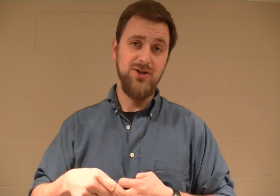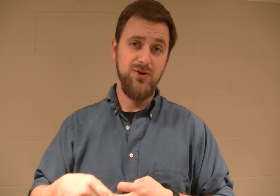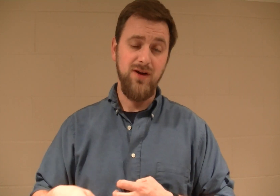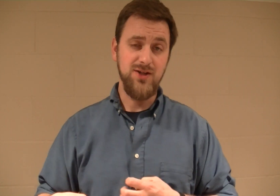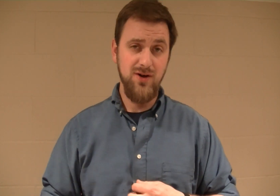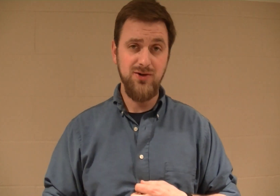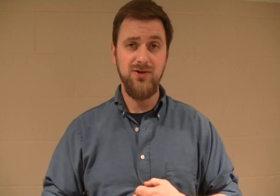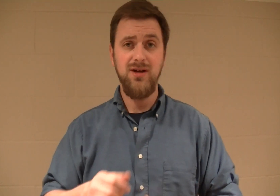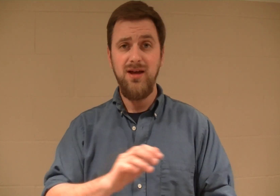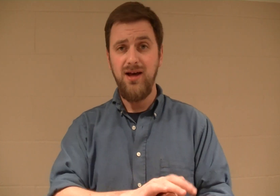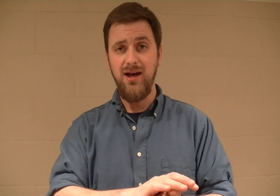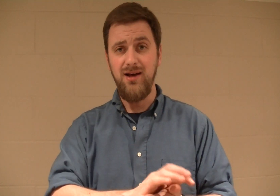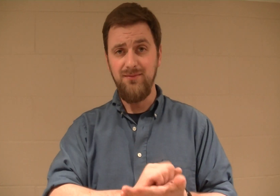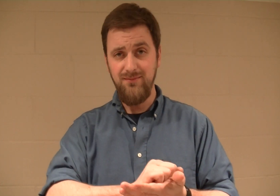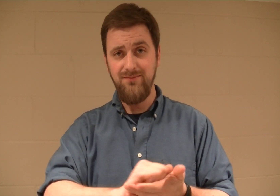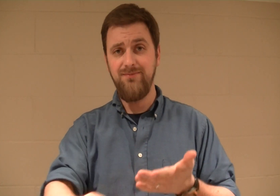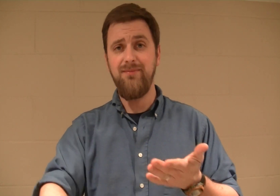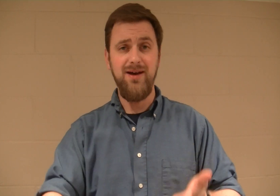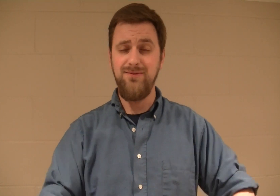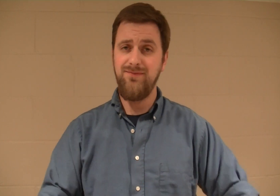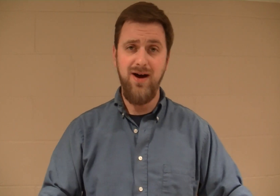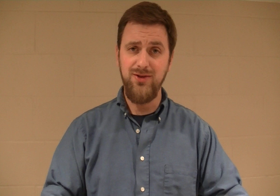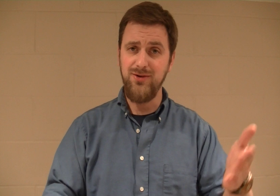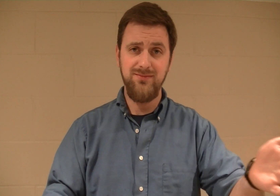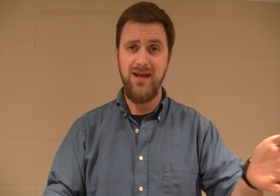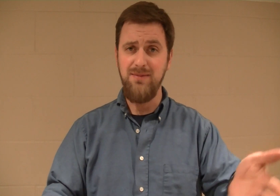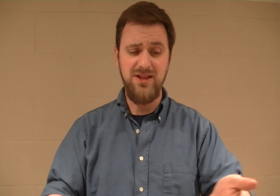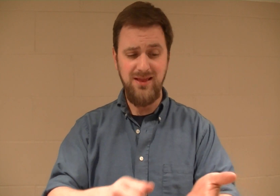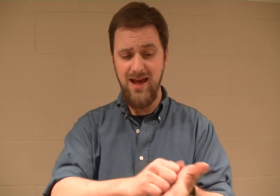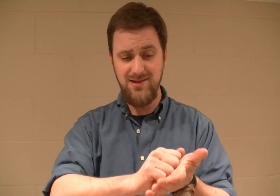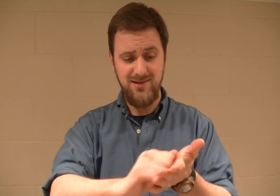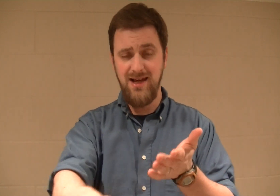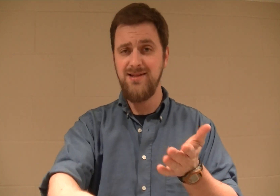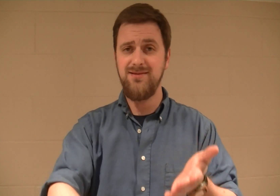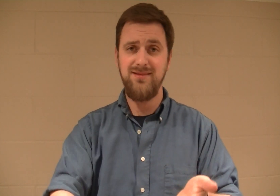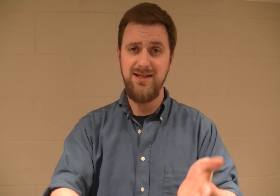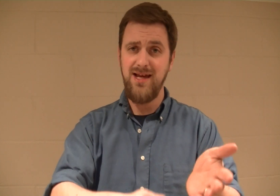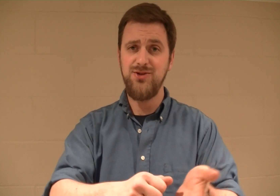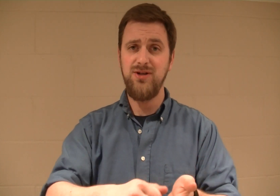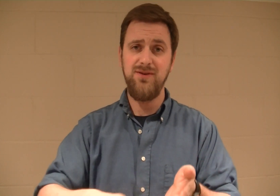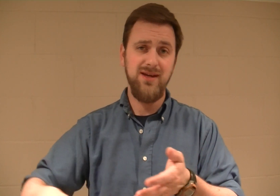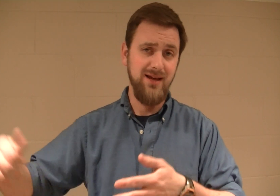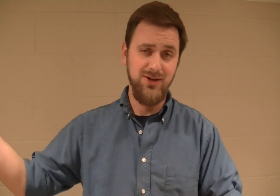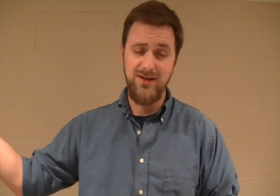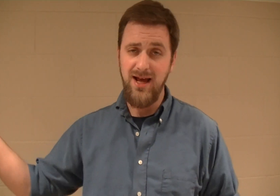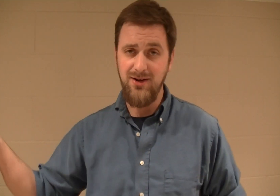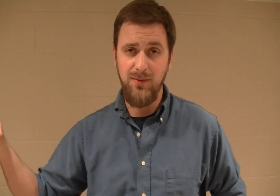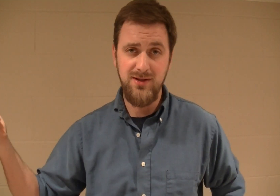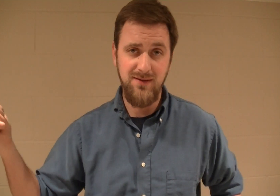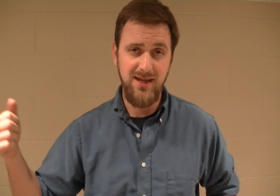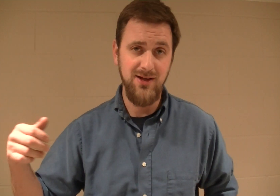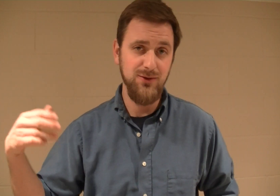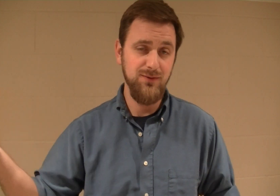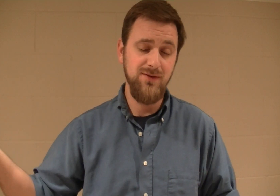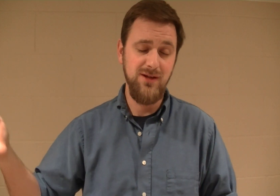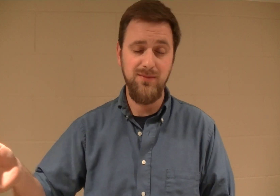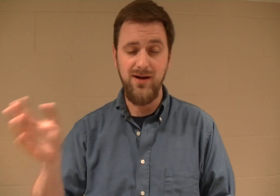certified instructor, my father gave me the class. I need to sign the certificate. I took it down to the Omaha Safety Council, 15 bucks,